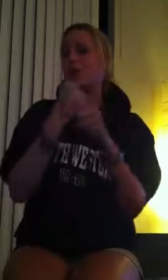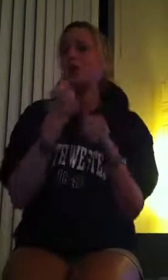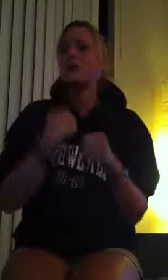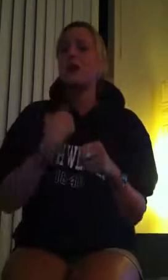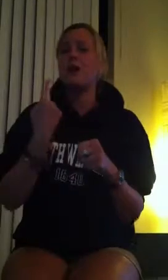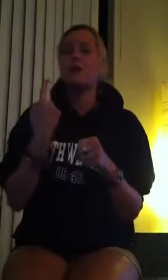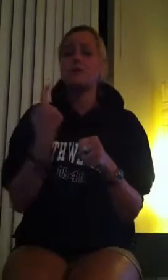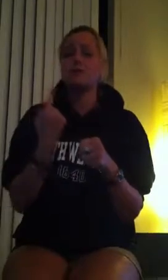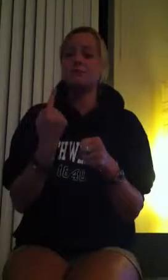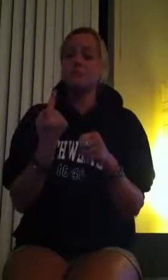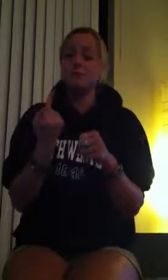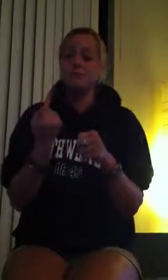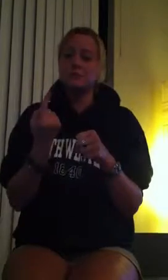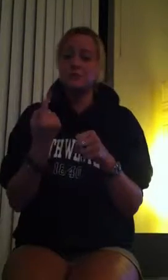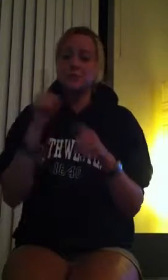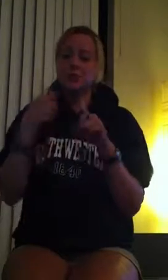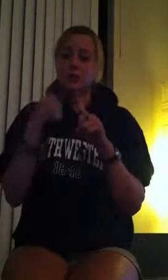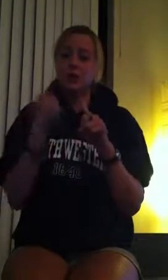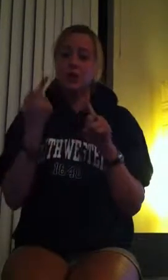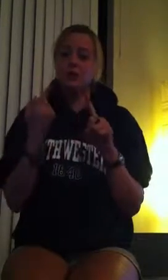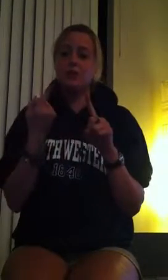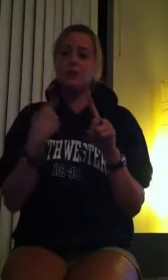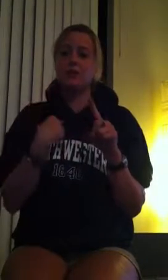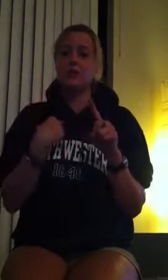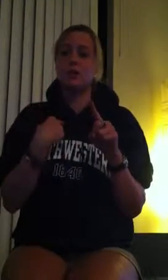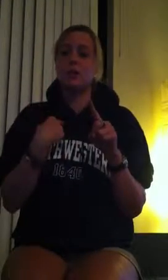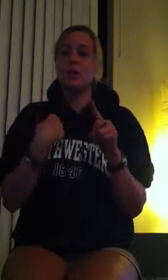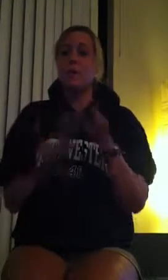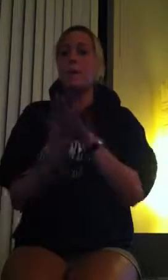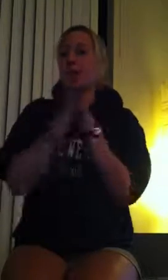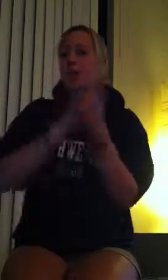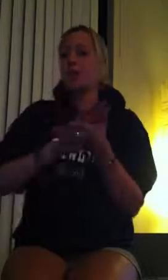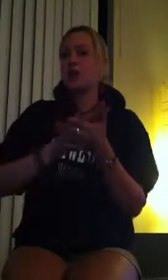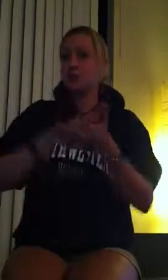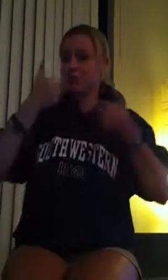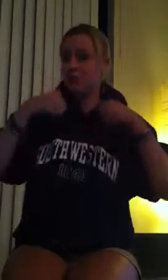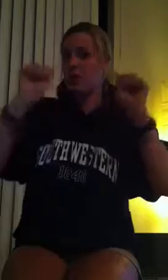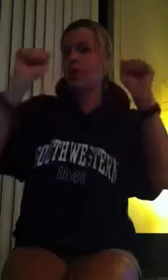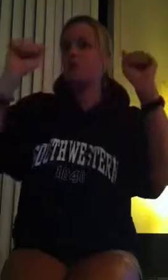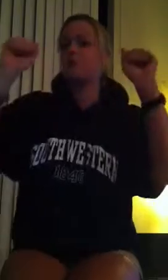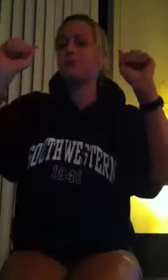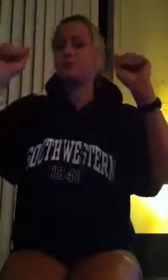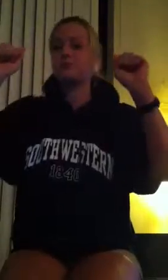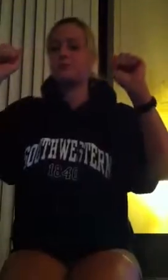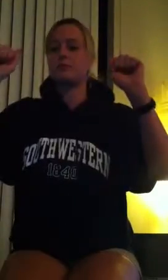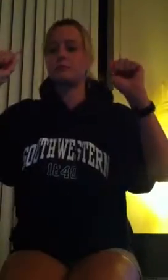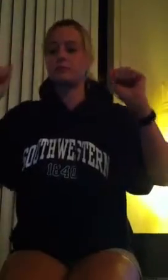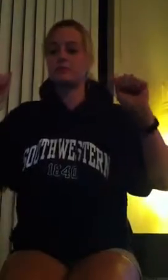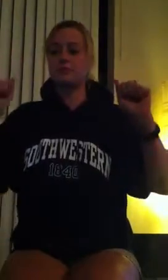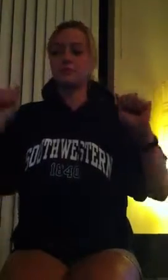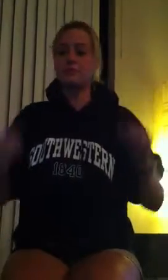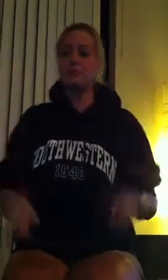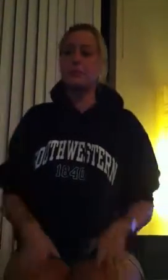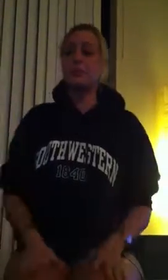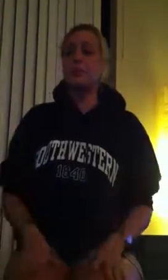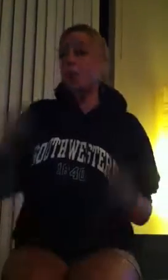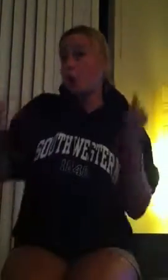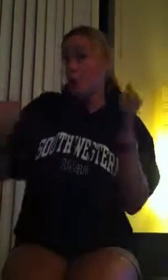Most of the women of my generation, whether they are American or otherwise,